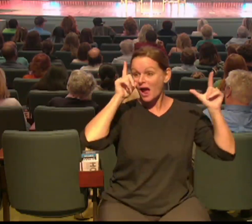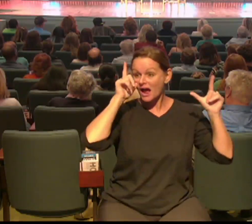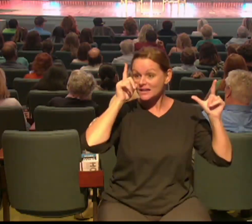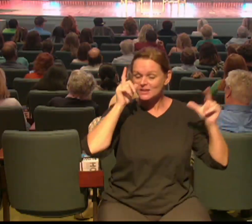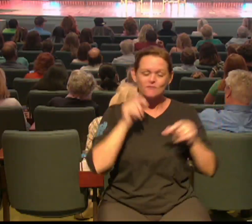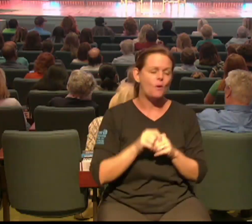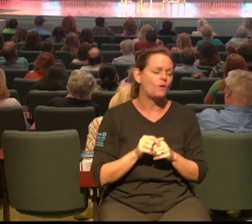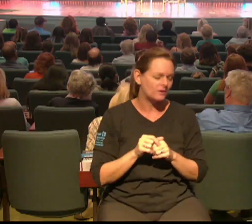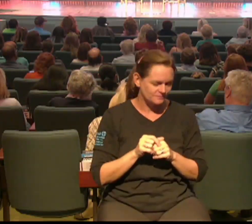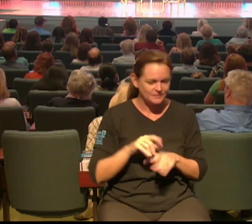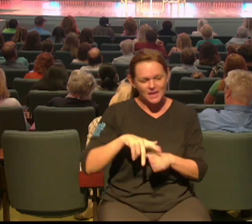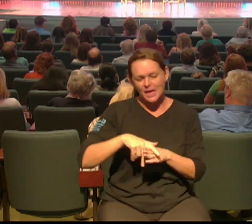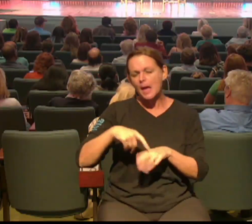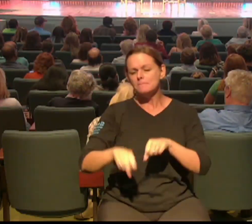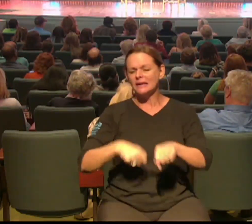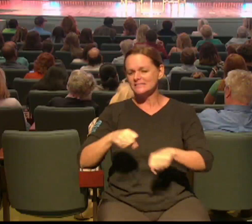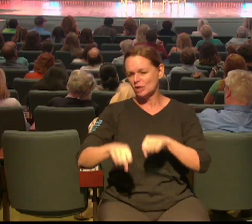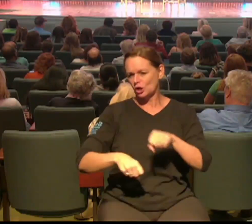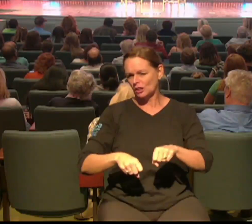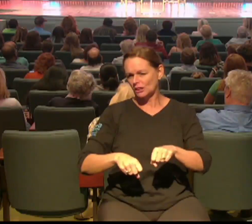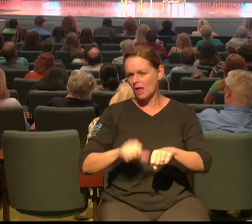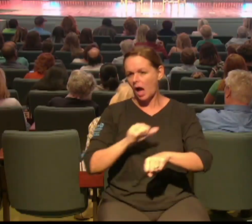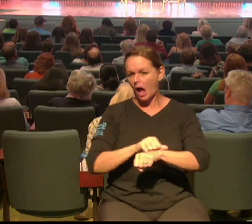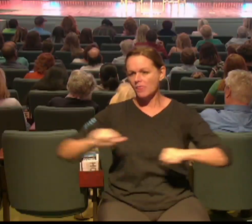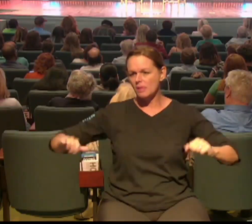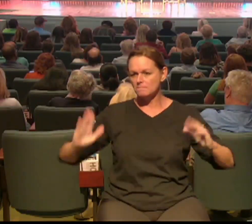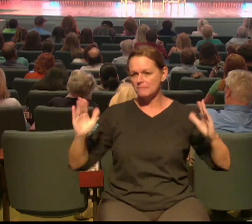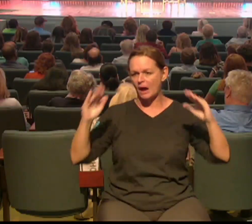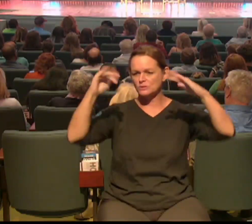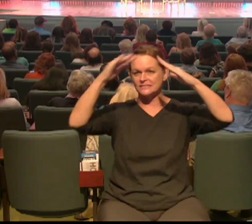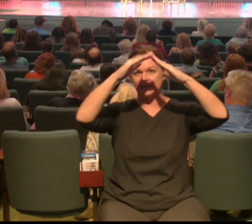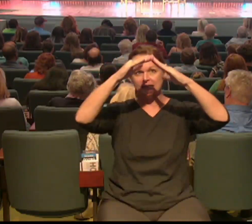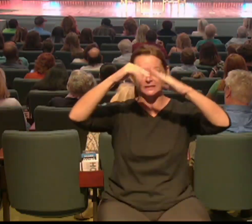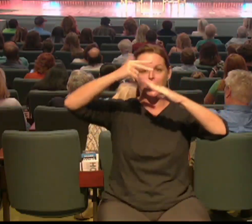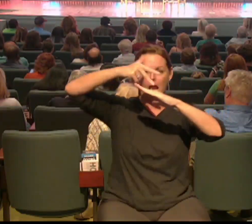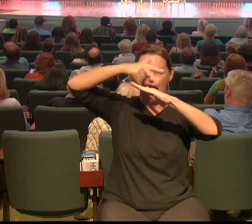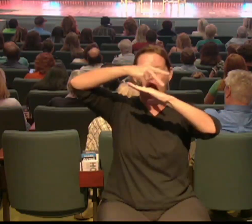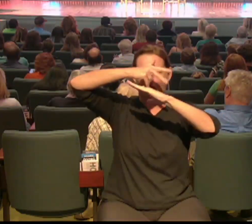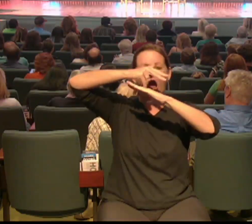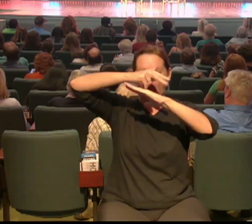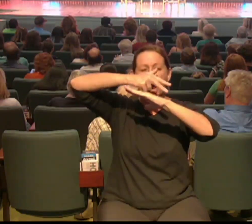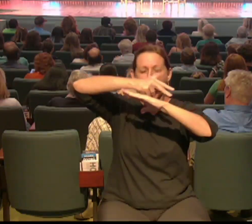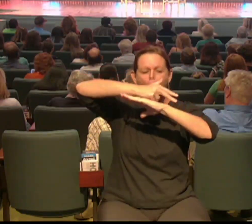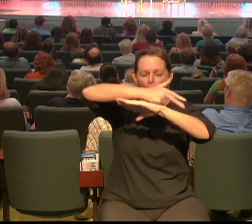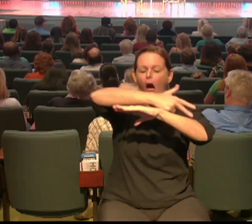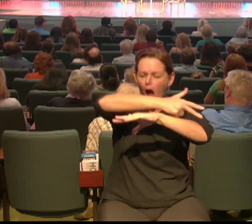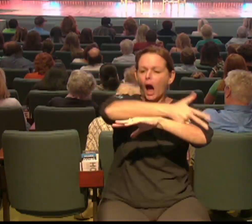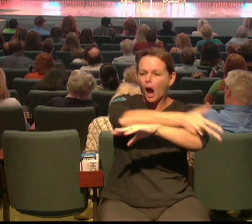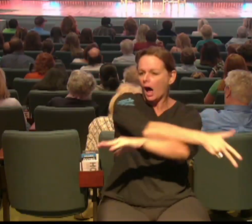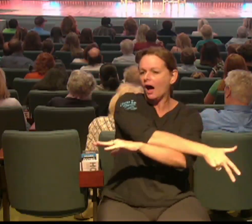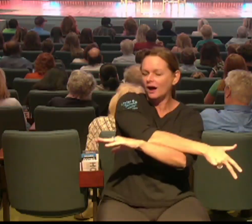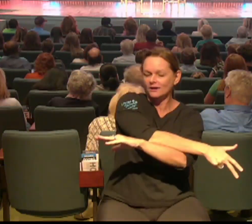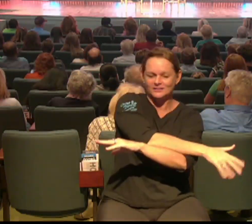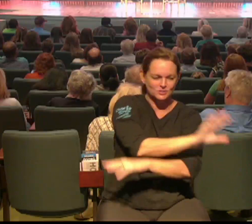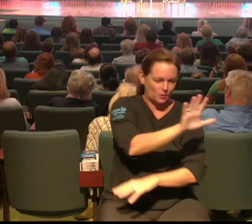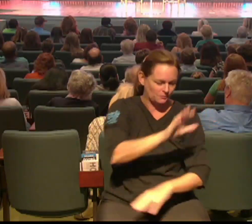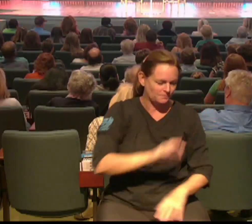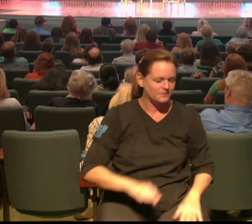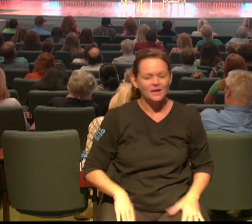relationship books and I knew that you know they always have these lists the the top 10 things that a husband needs from his wife and the wife needs from the husband and